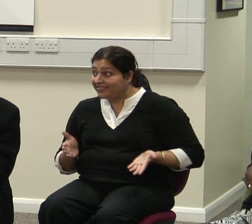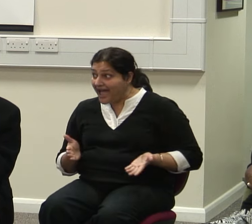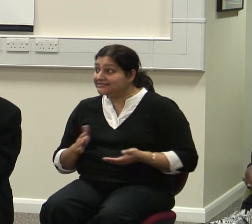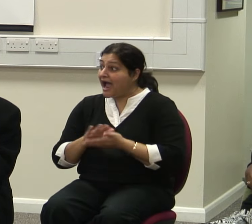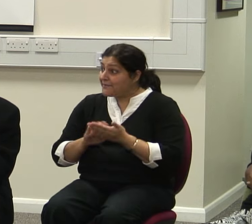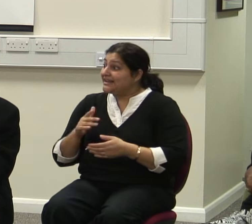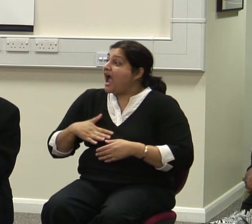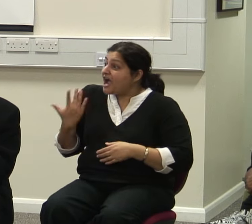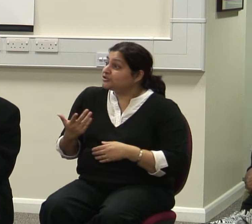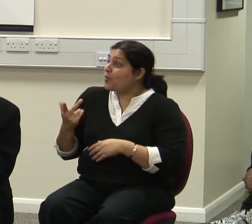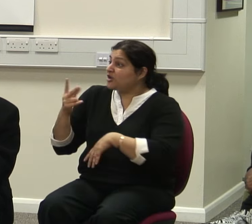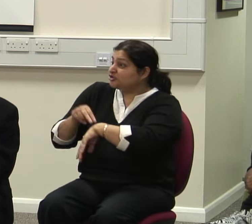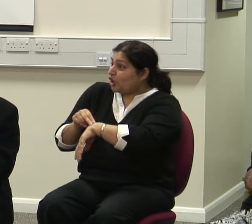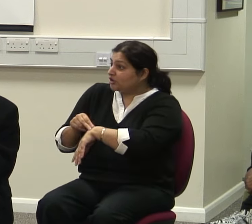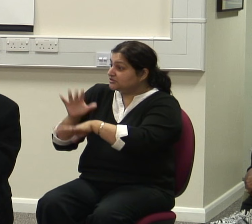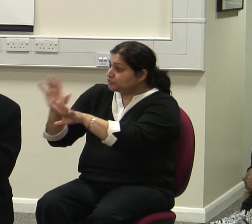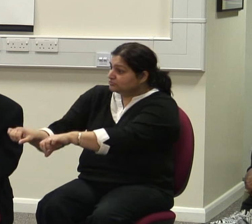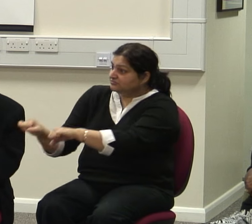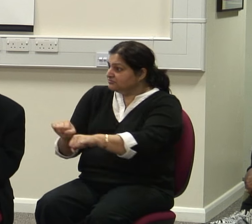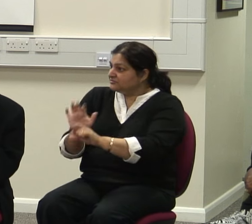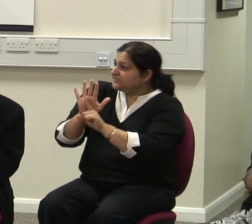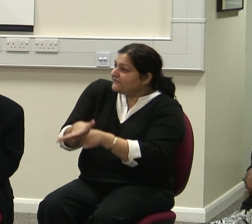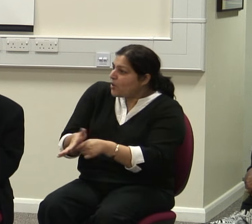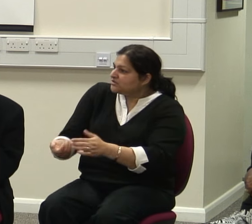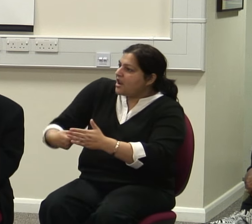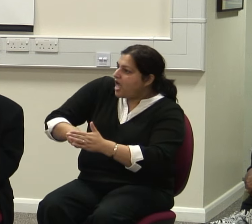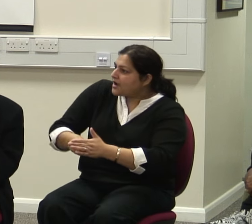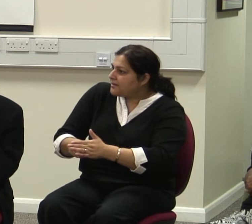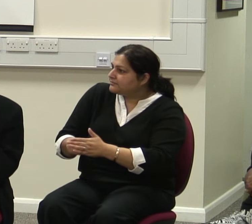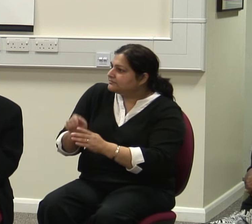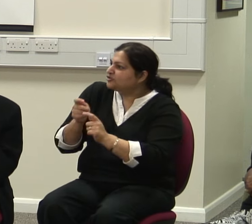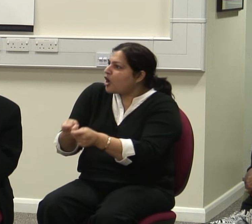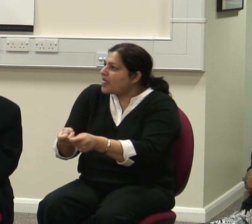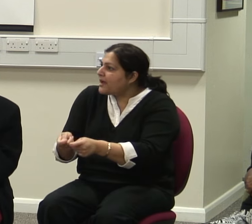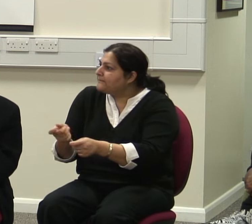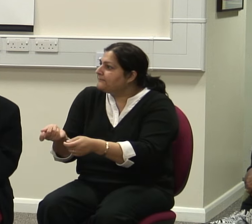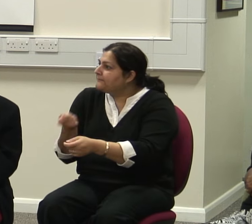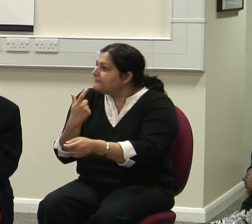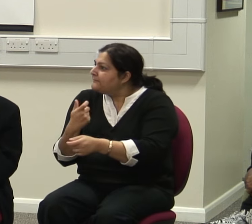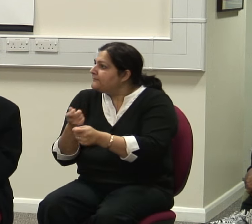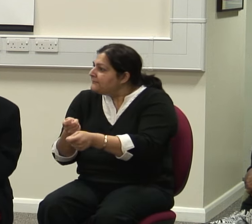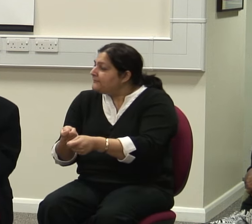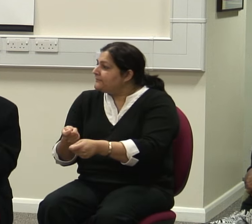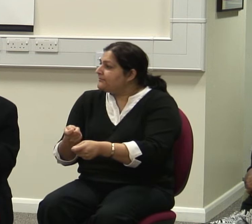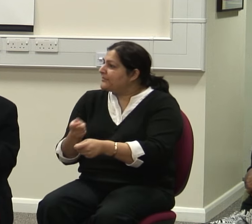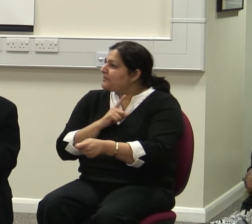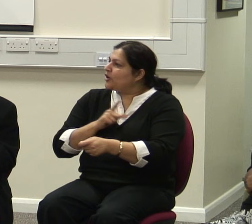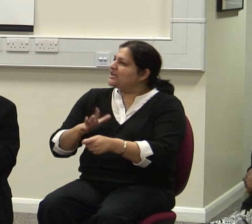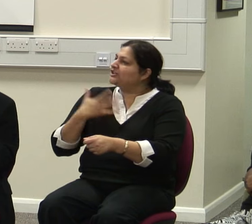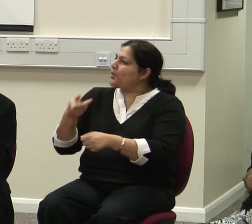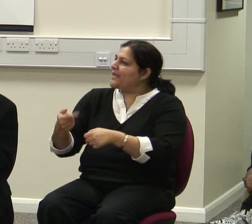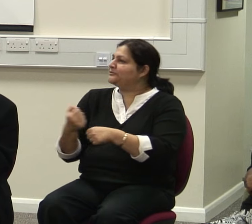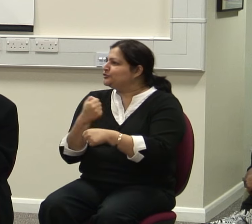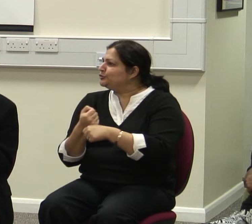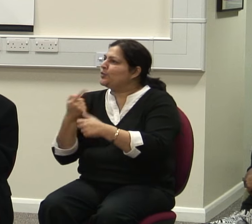because they say we are going to prevent this suicide. Which of course is all predictive. They are talking about the future.